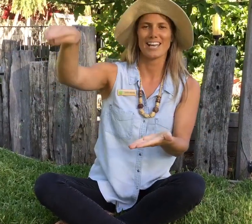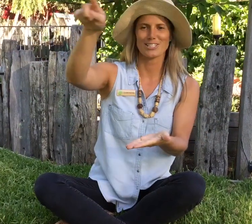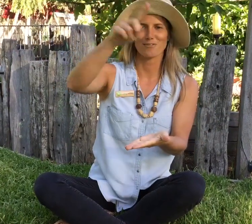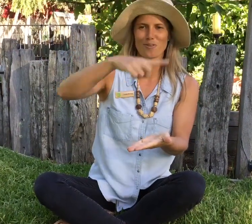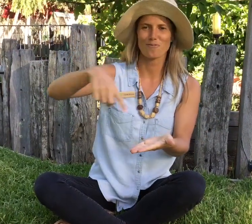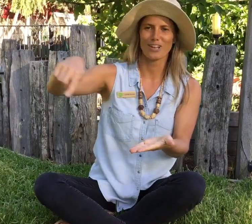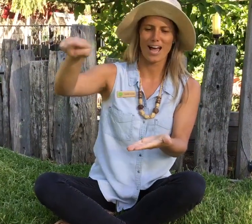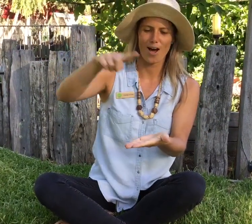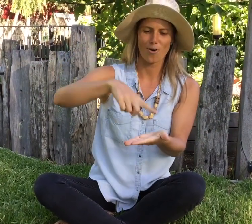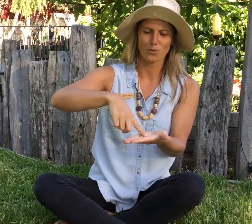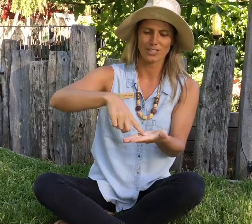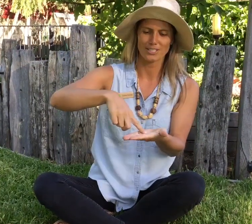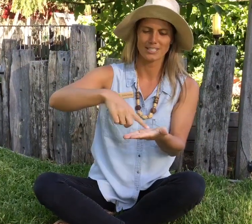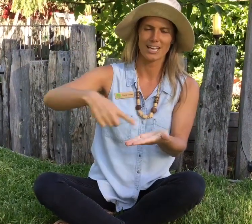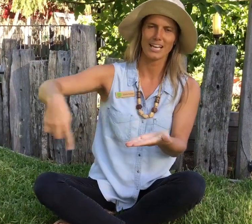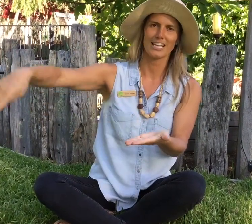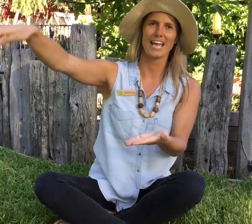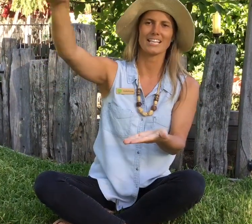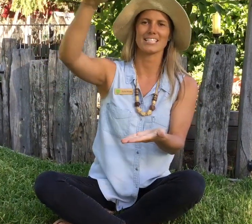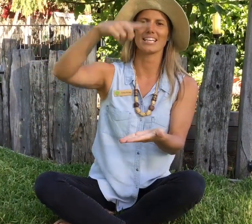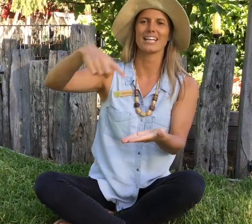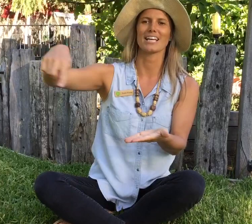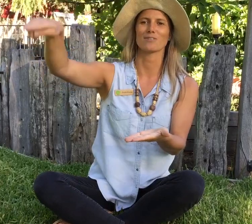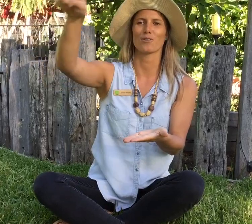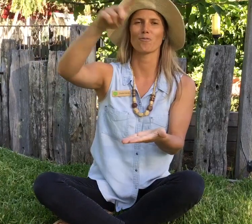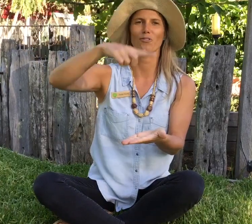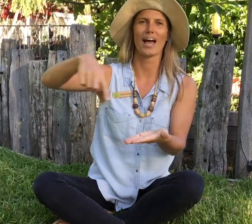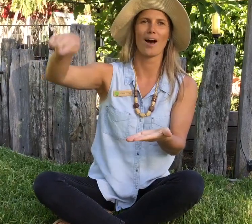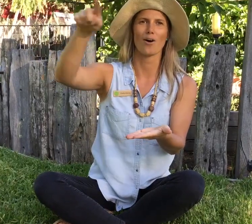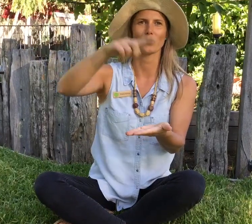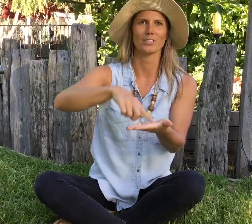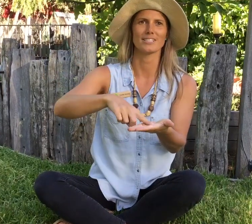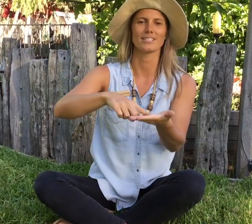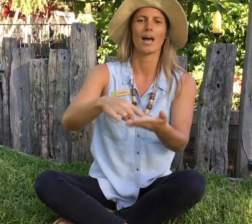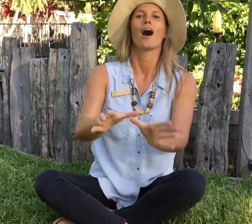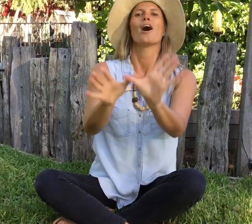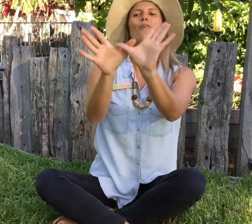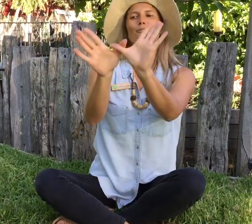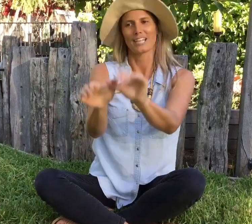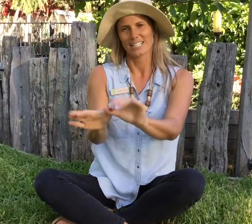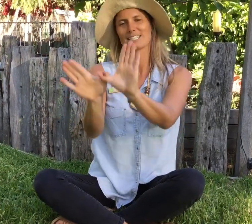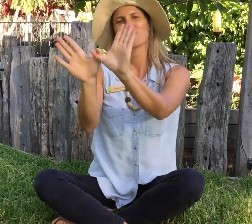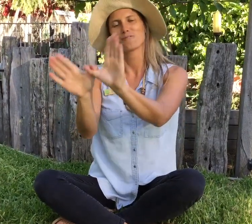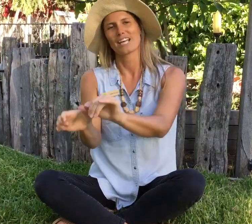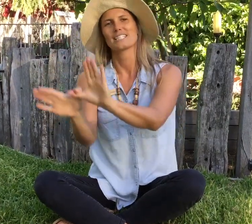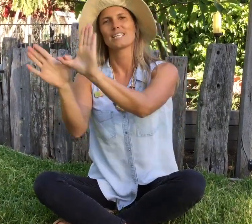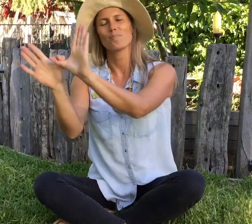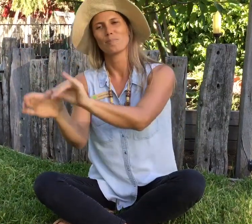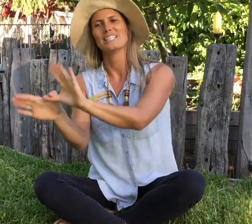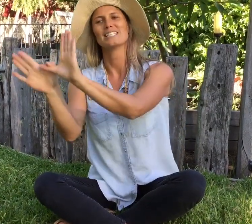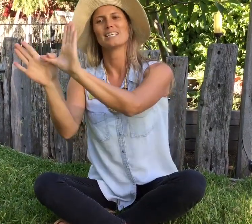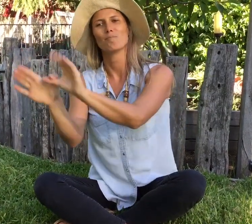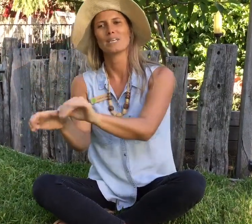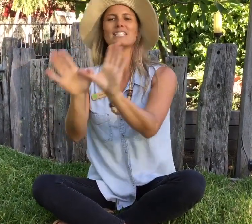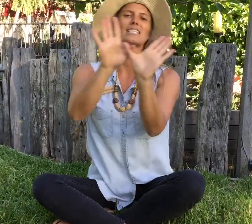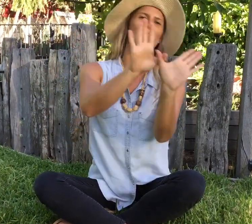nectar from flowers. Collecting nectar from flowers. Flutter flutter bindi bindi.